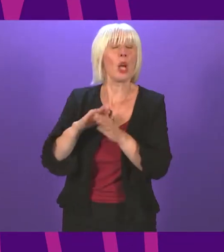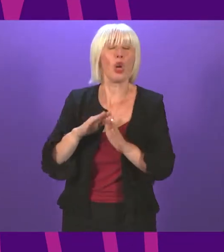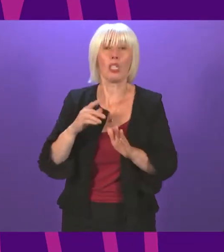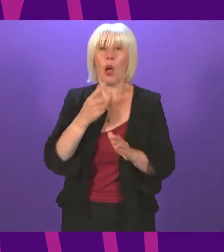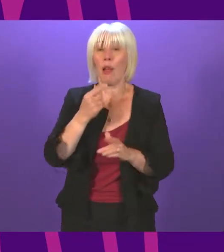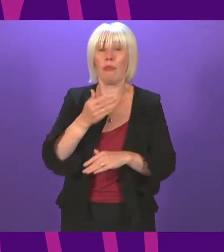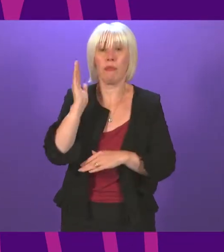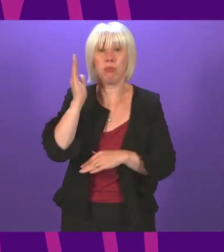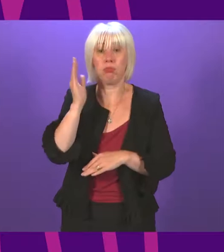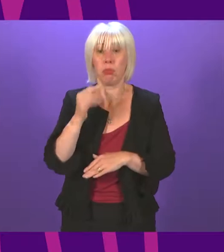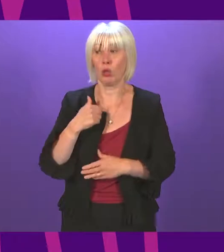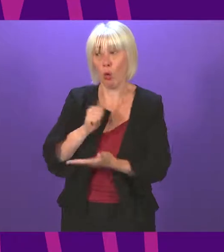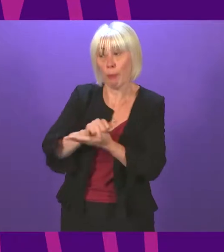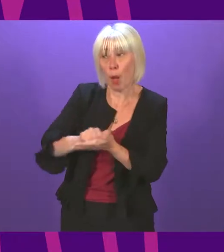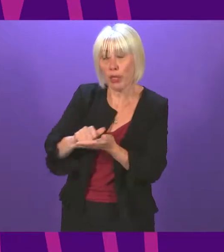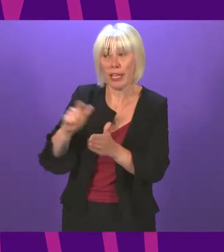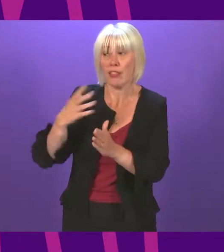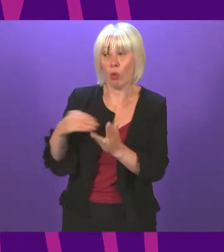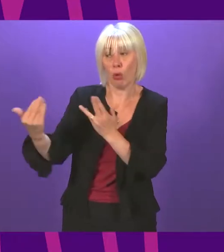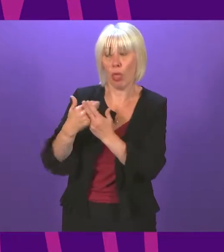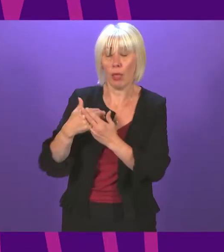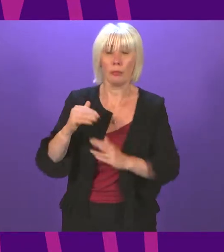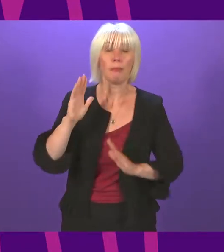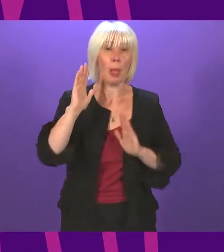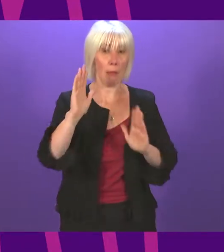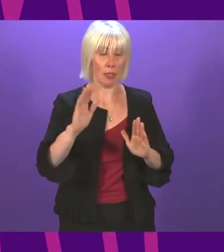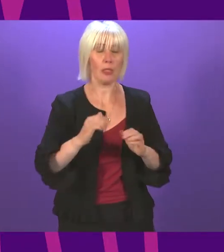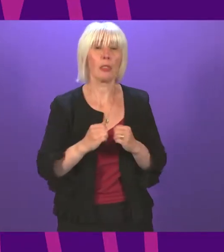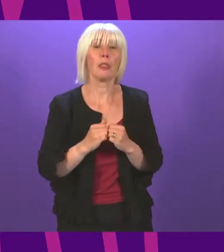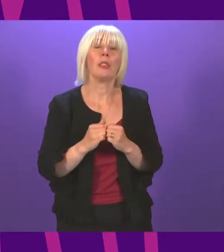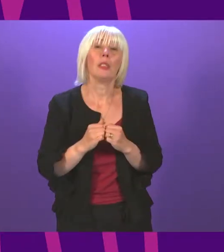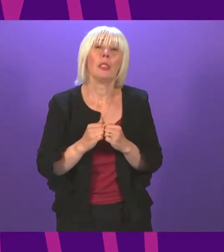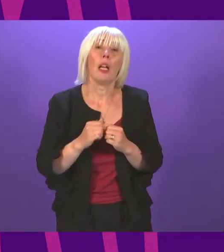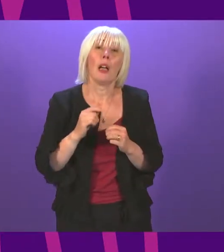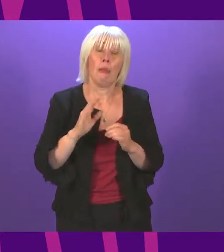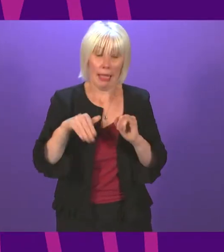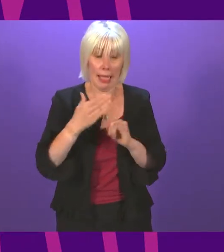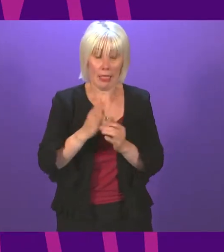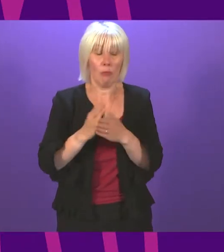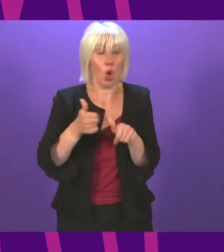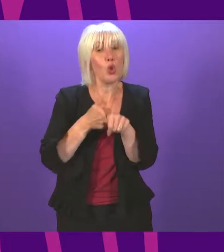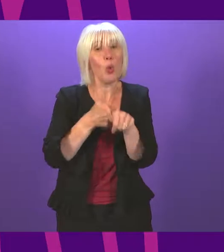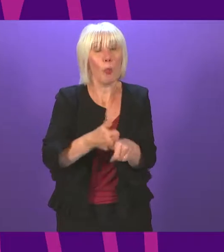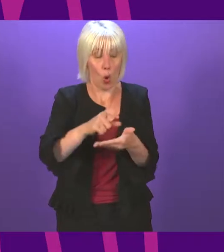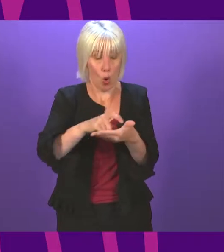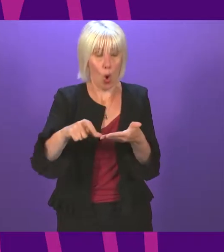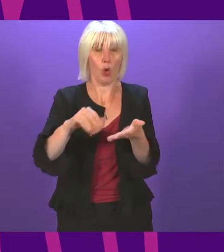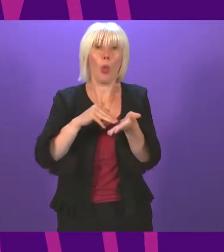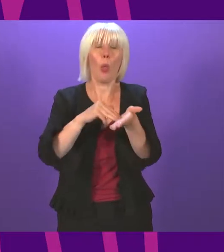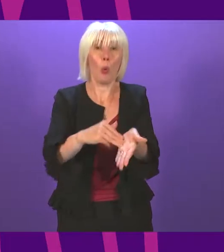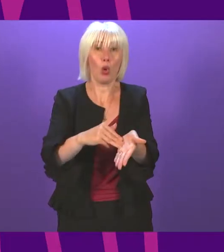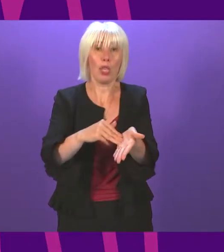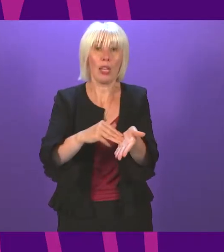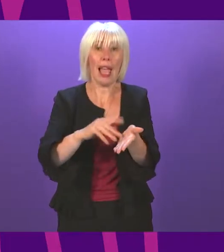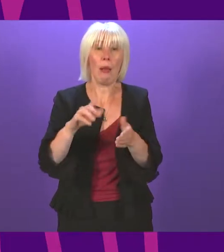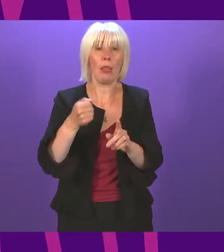do apologise to the member for that. In conclusion, I just want to end by saying that I support this motion and the pledges that we have